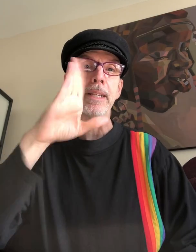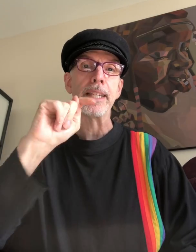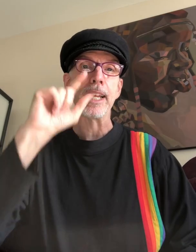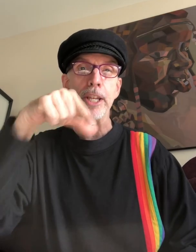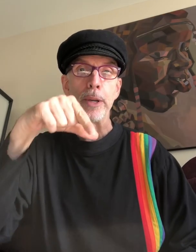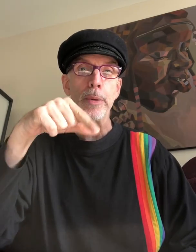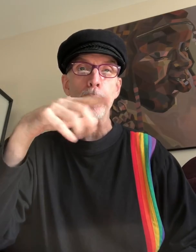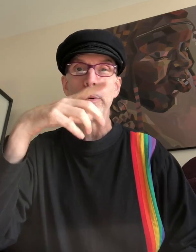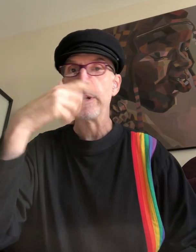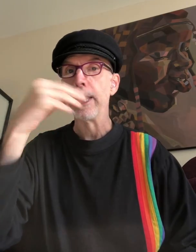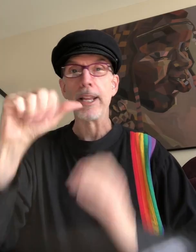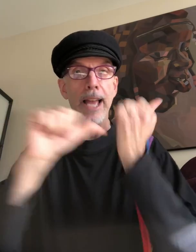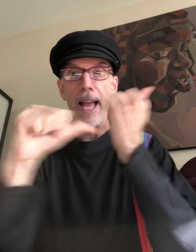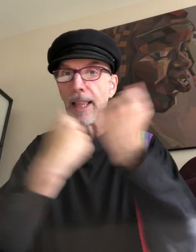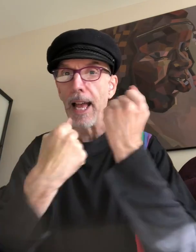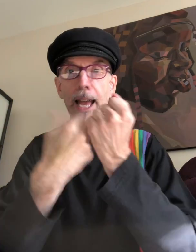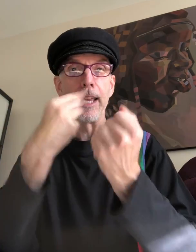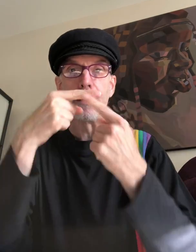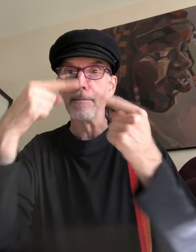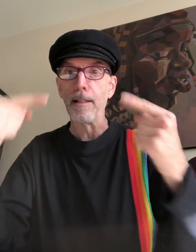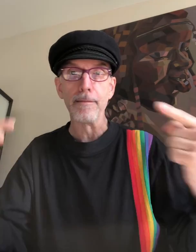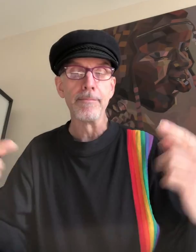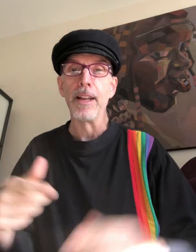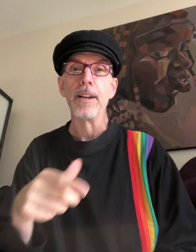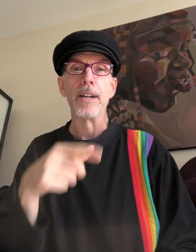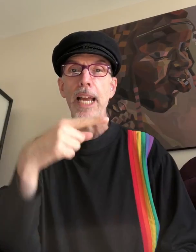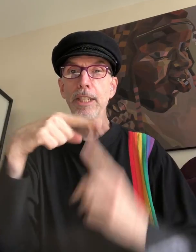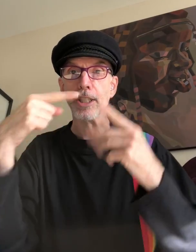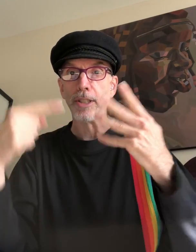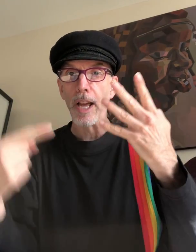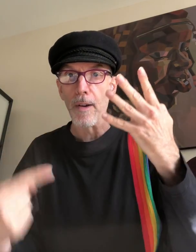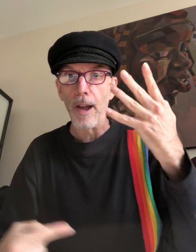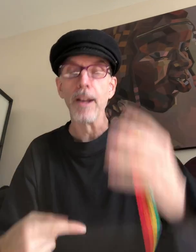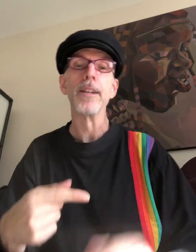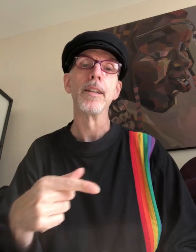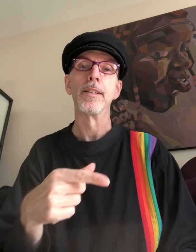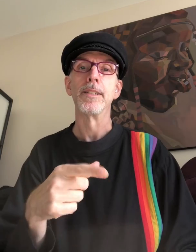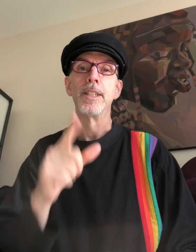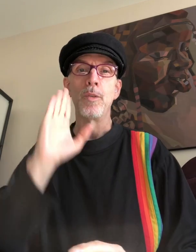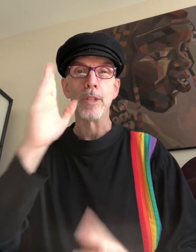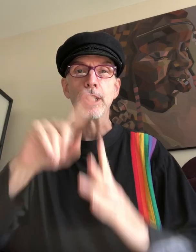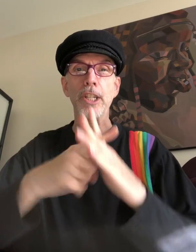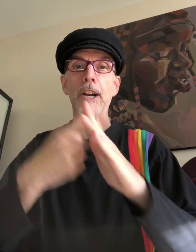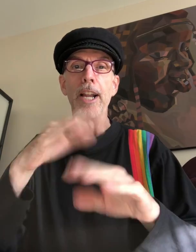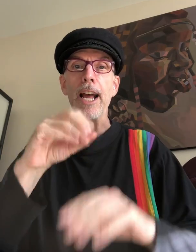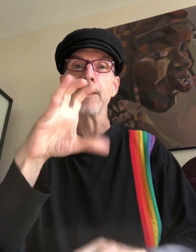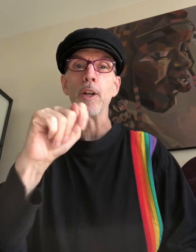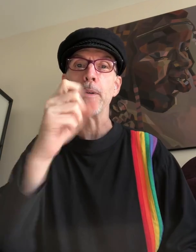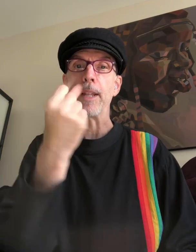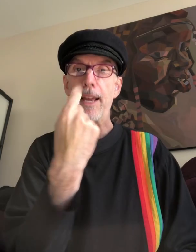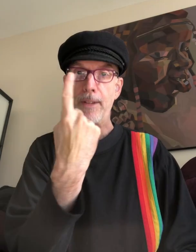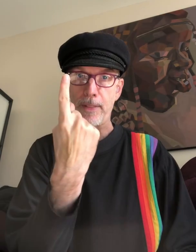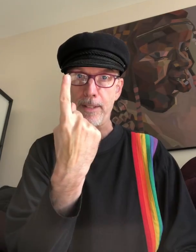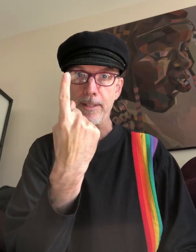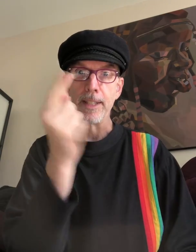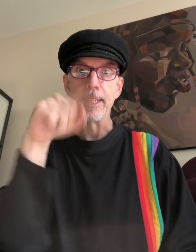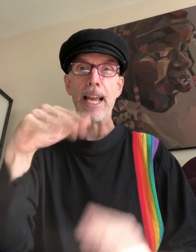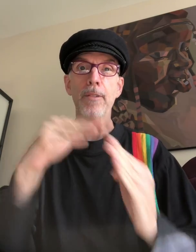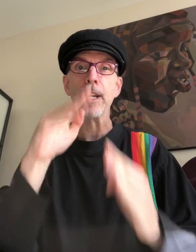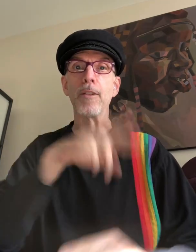allies and etc. will start on October 11th in downtown